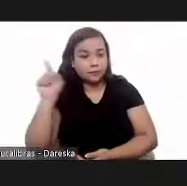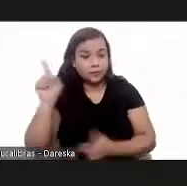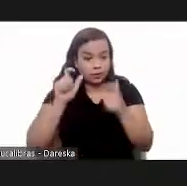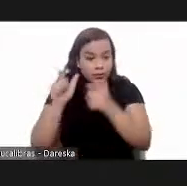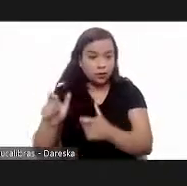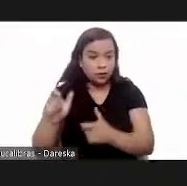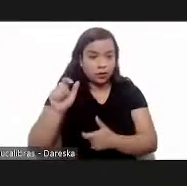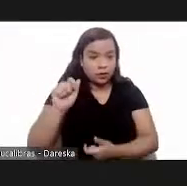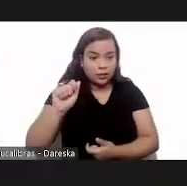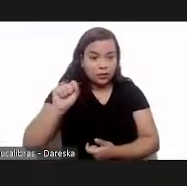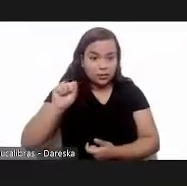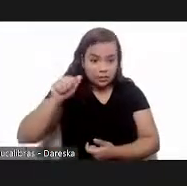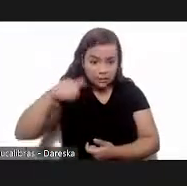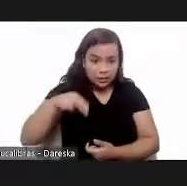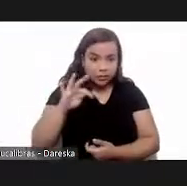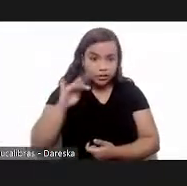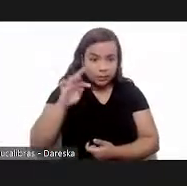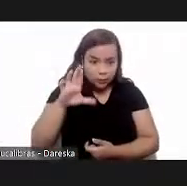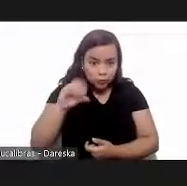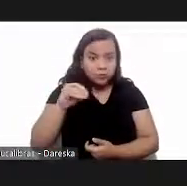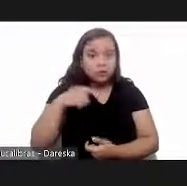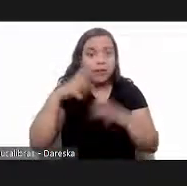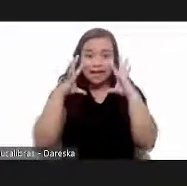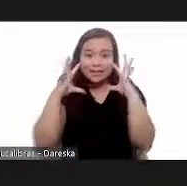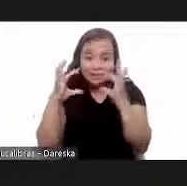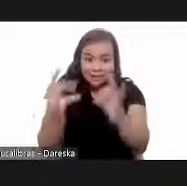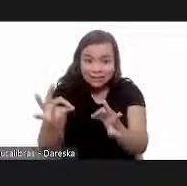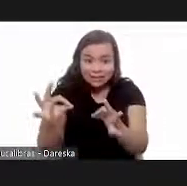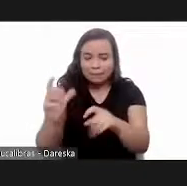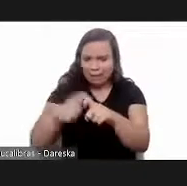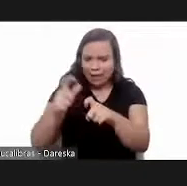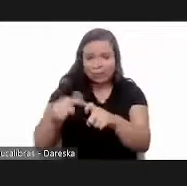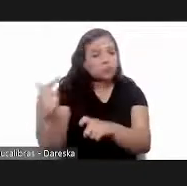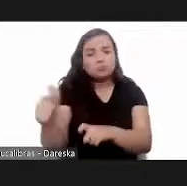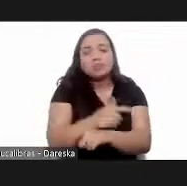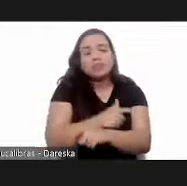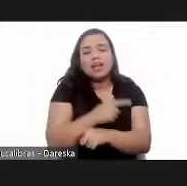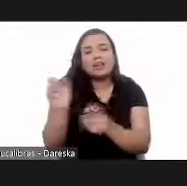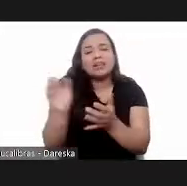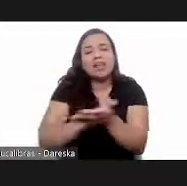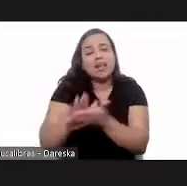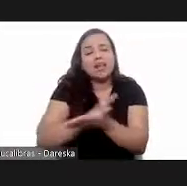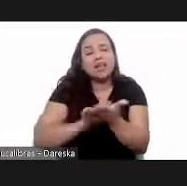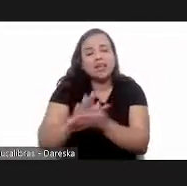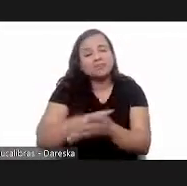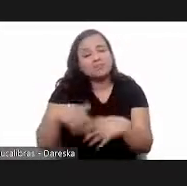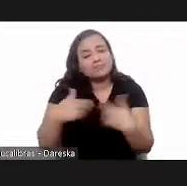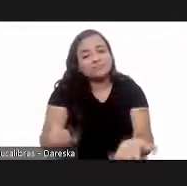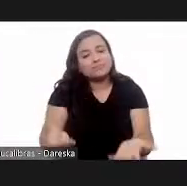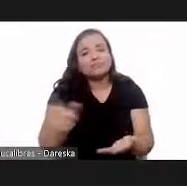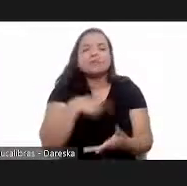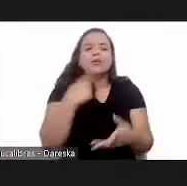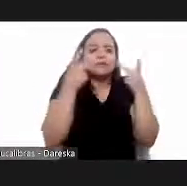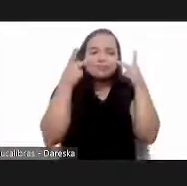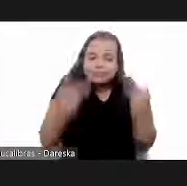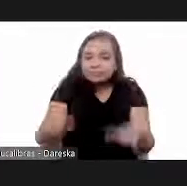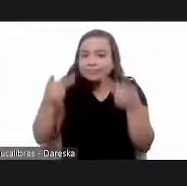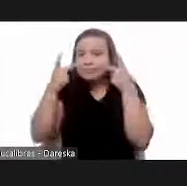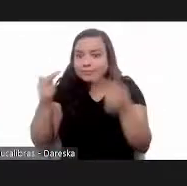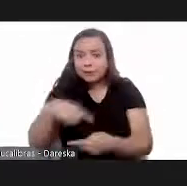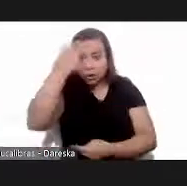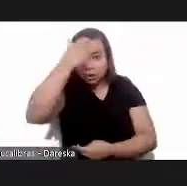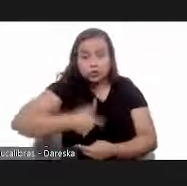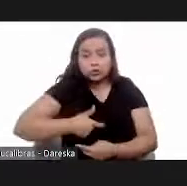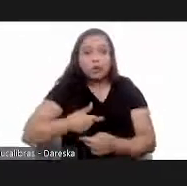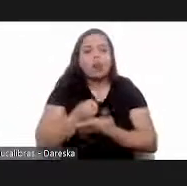is not part of the community it's not part of it here all over there are a lot of tridamins